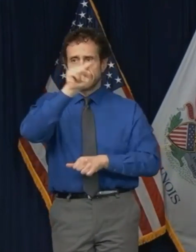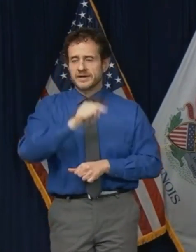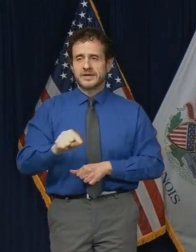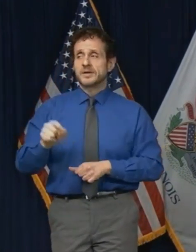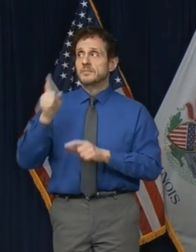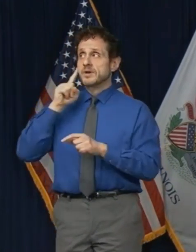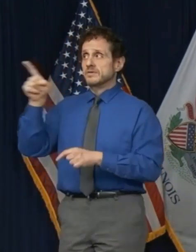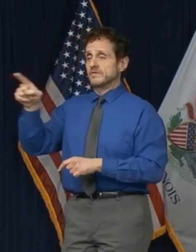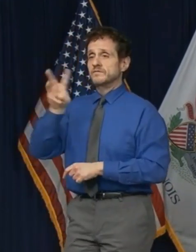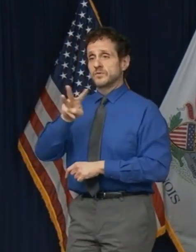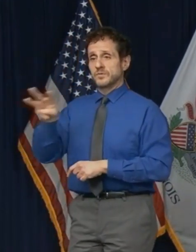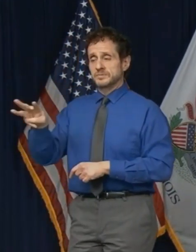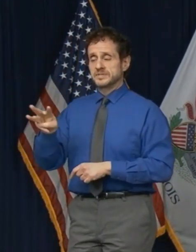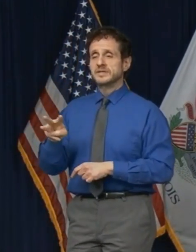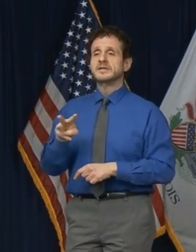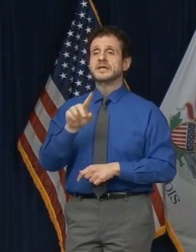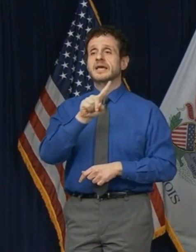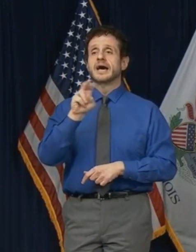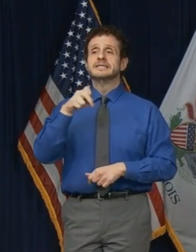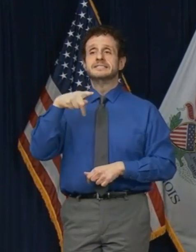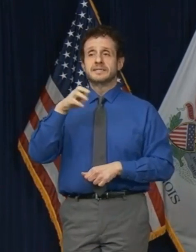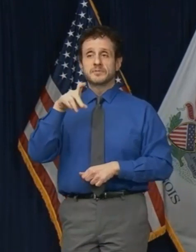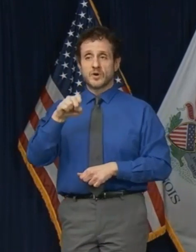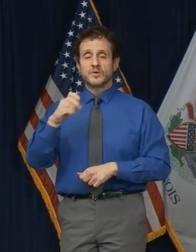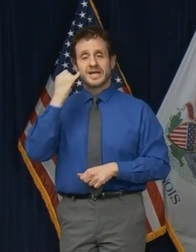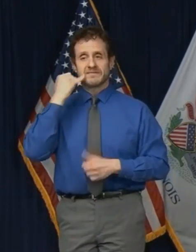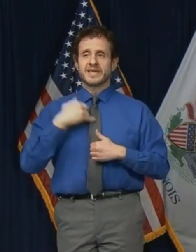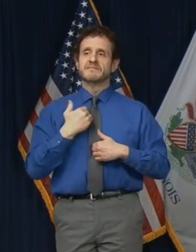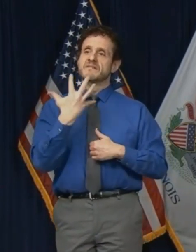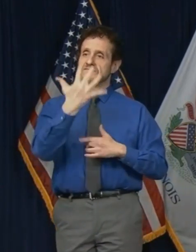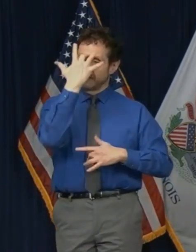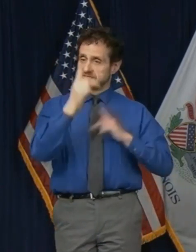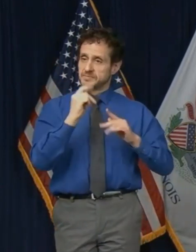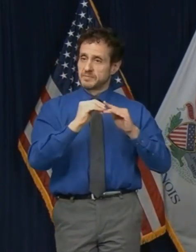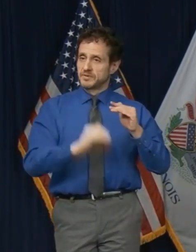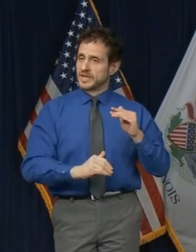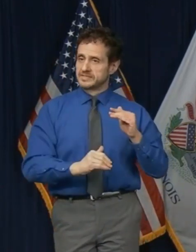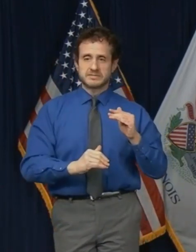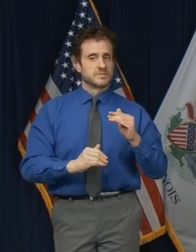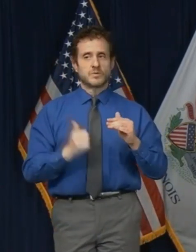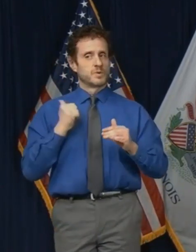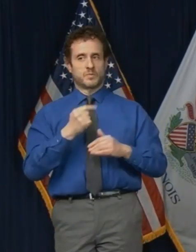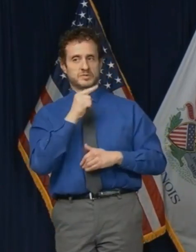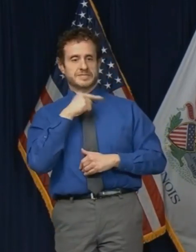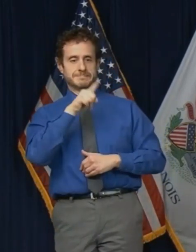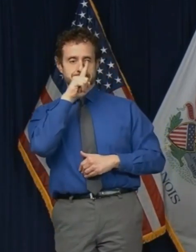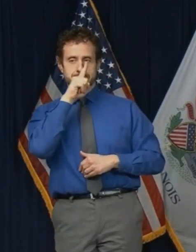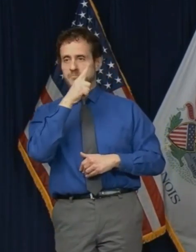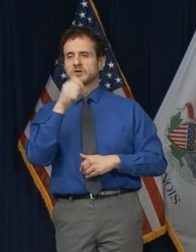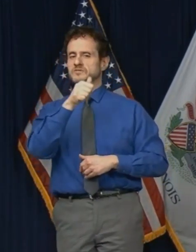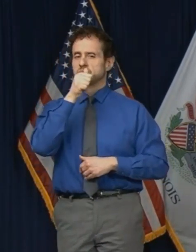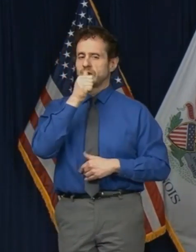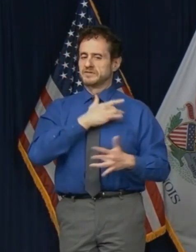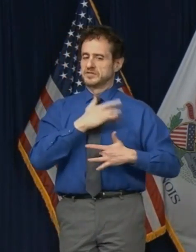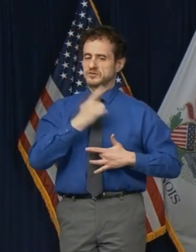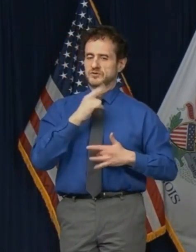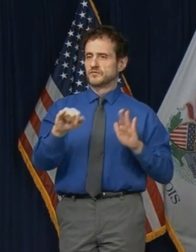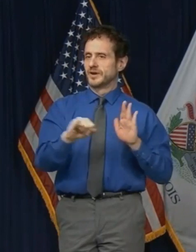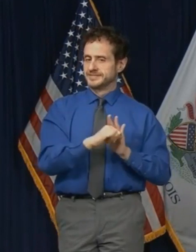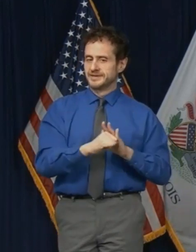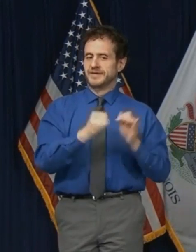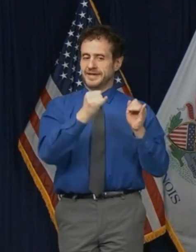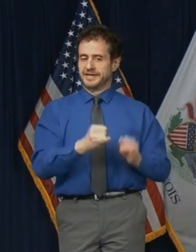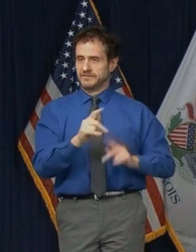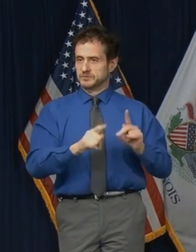website, zip codes with five cases or less will not be shared due to privacy concerns and the concern for identifying